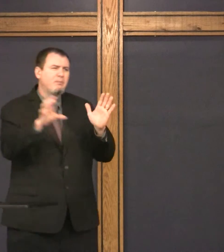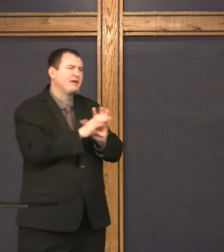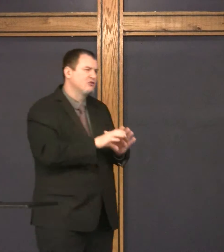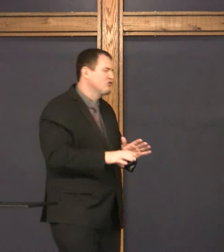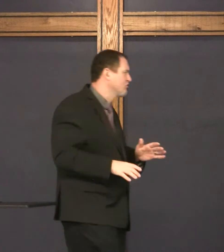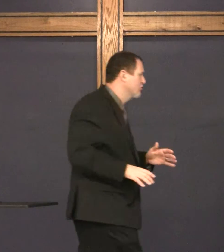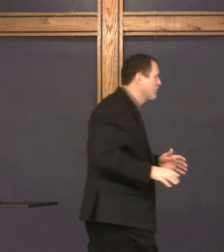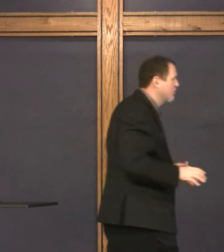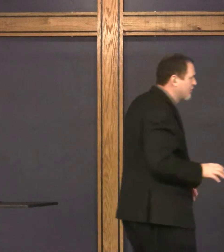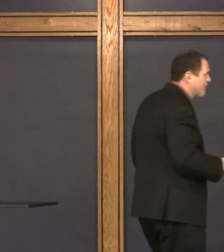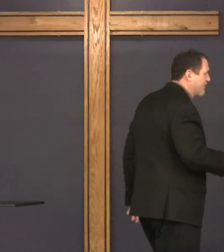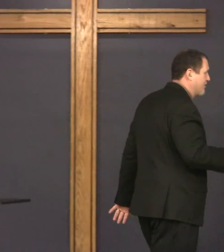this picture.